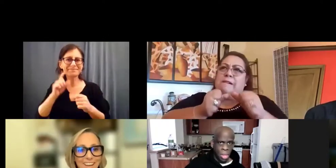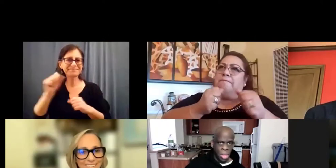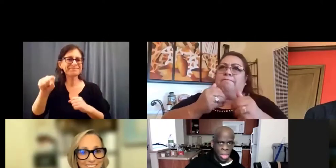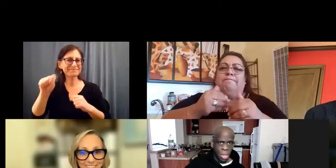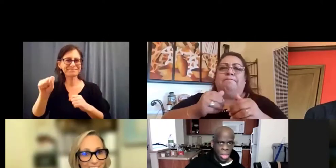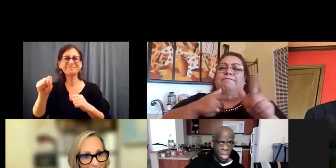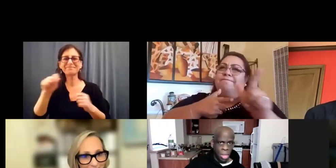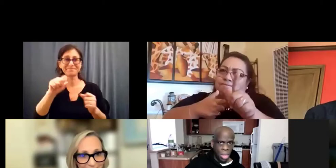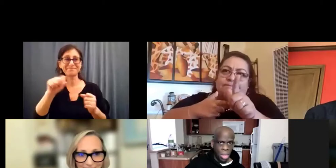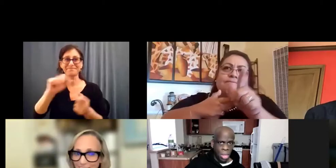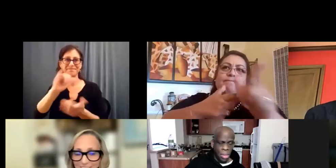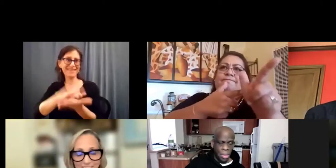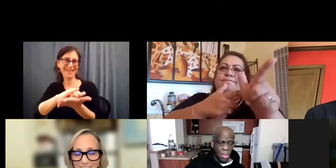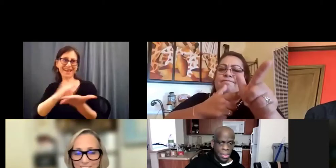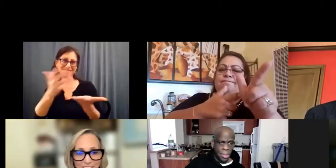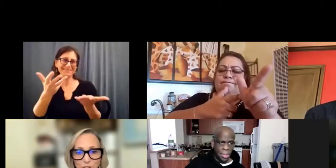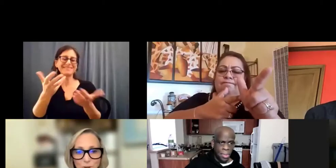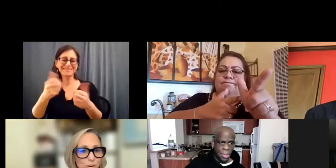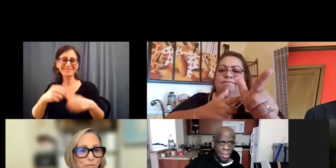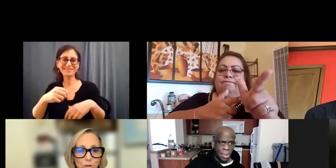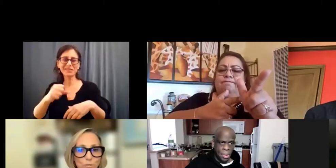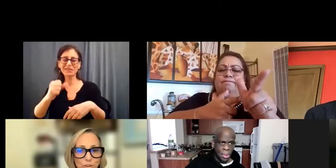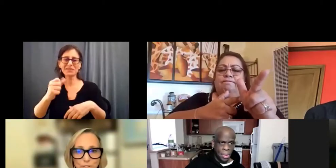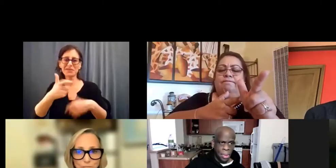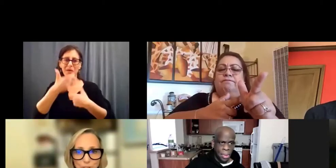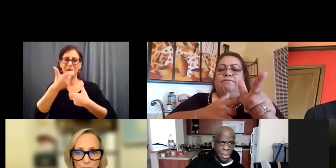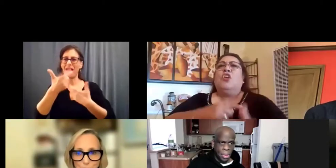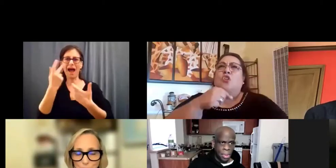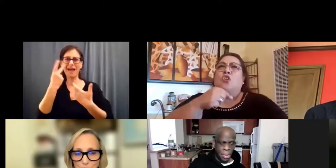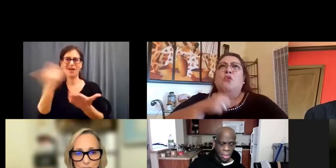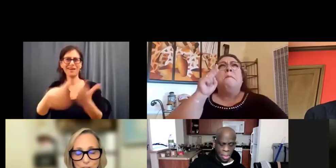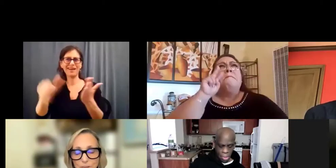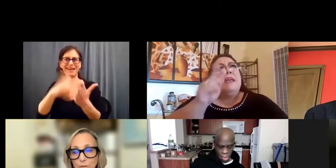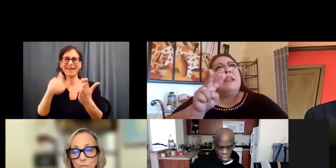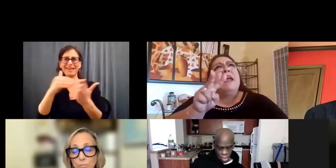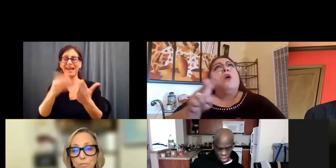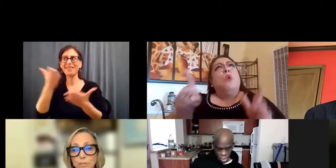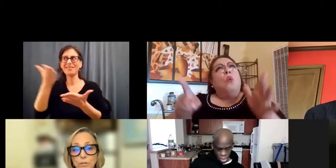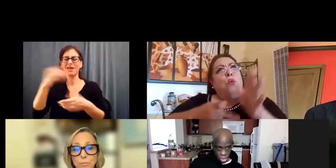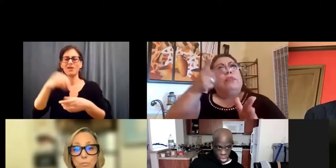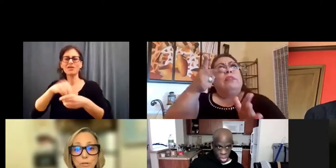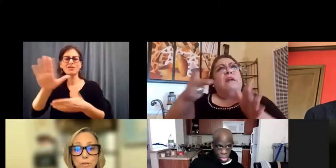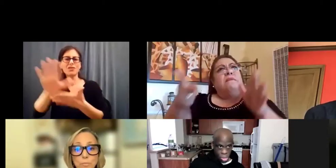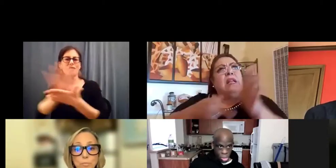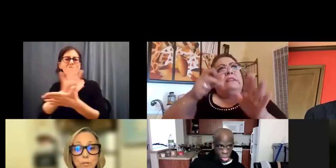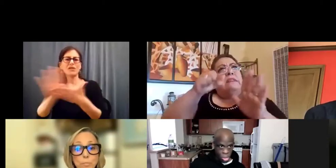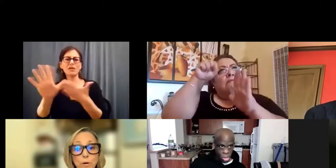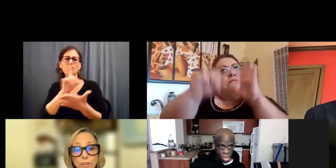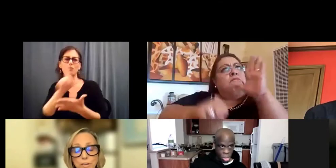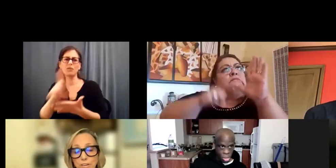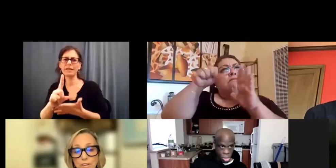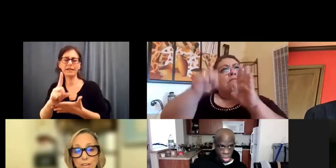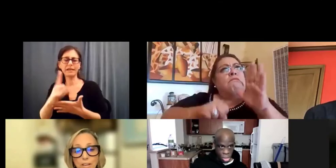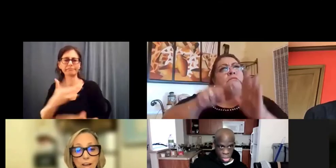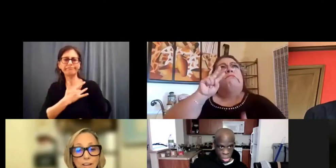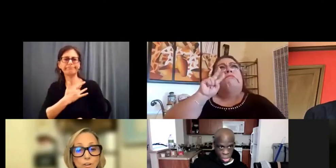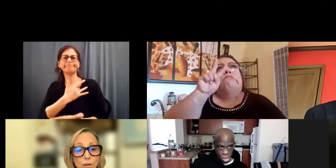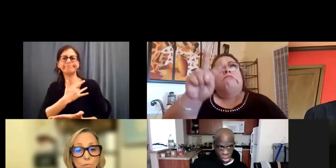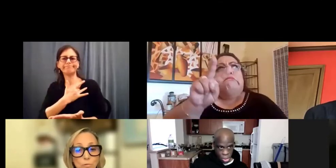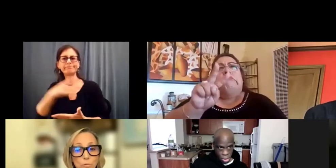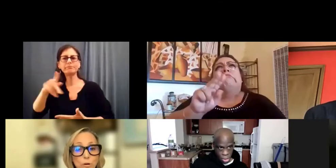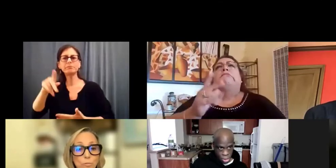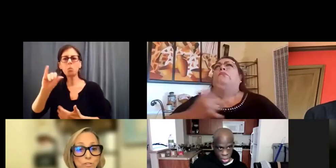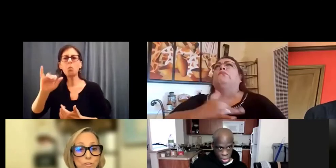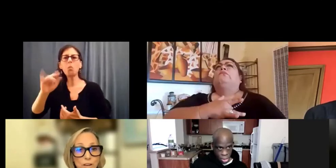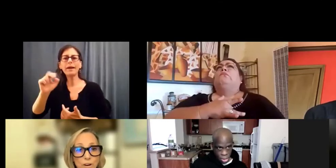Yeah, exactly. And I saw it over and over in the film. And it was, you know, really, really poignant. And I